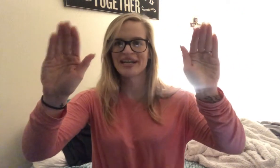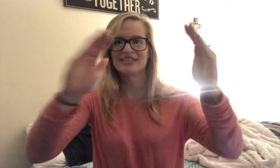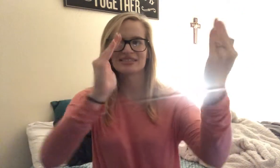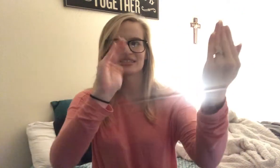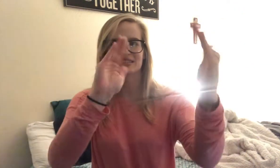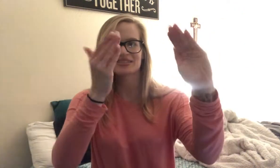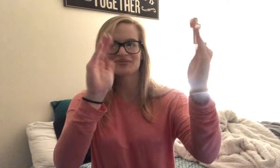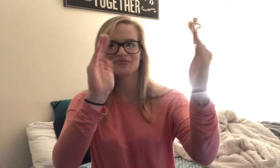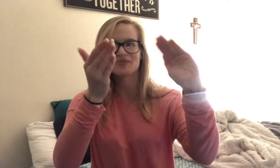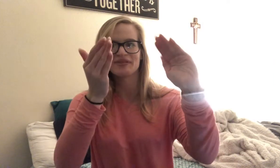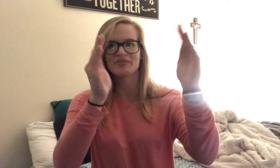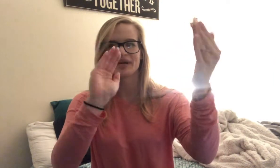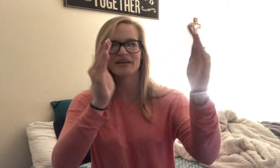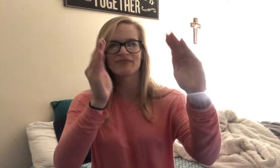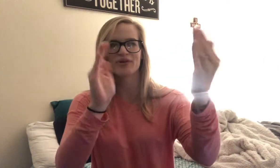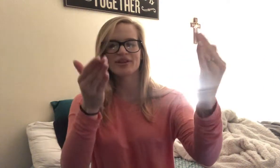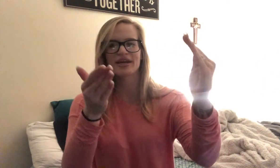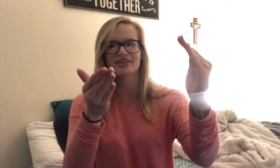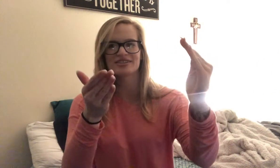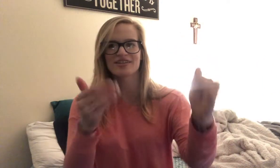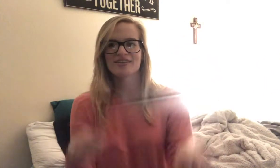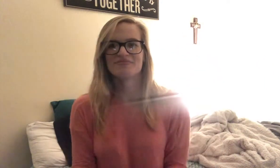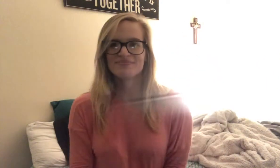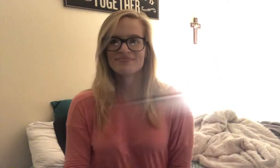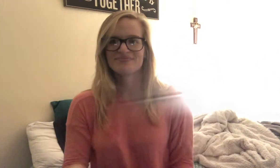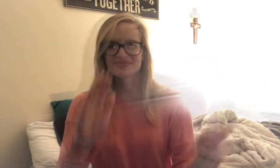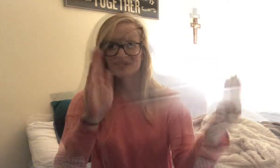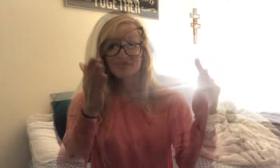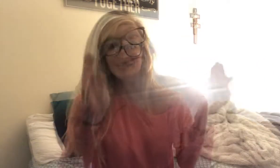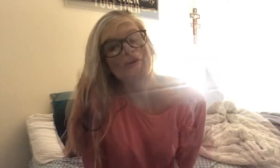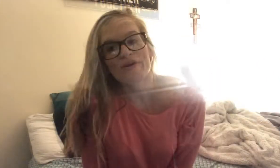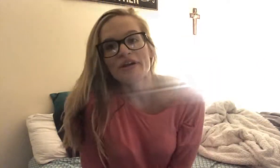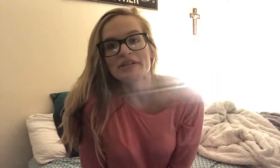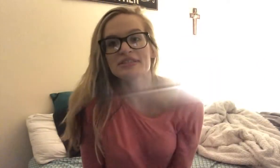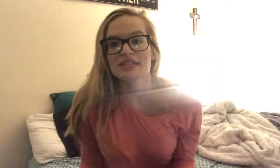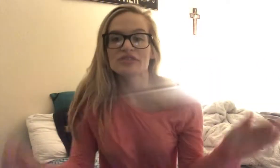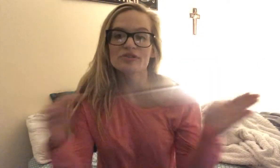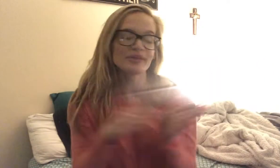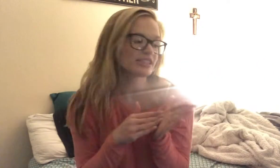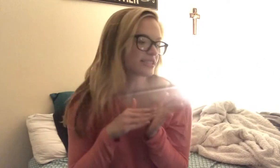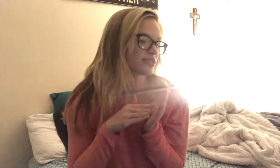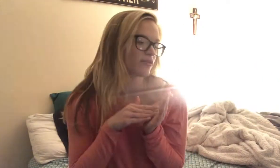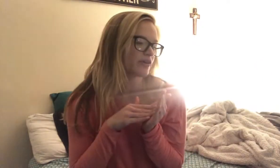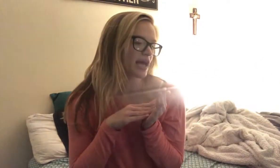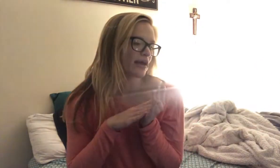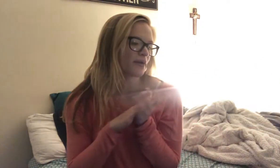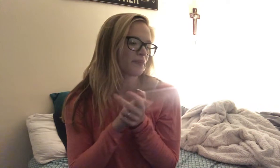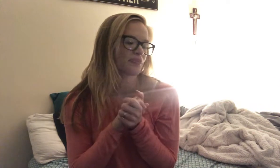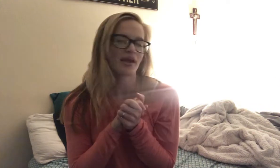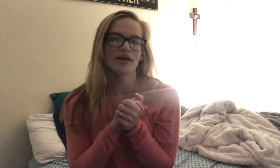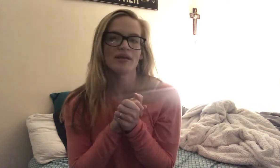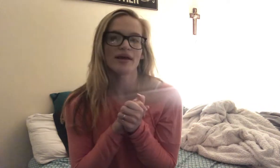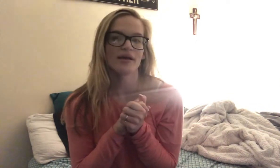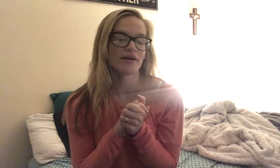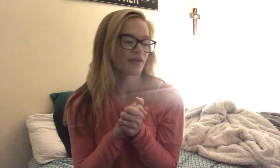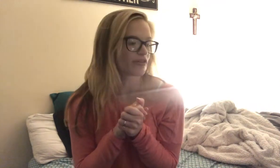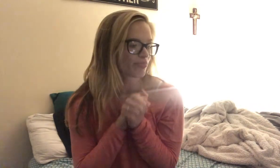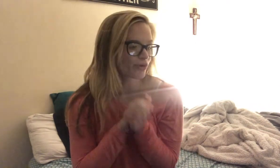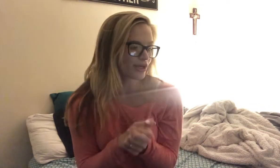hands. And just. Wave them back and forth. At each other. And the chorus. Just repeats itself again. And then. The bridge.